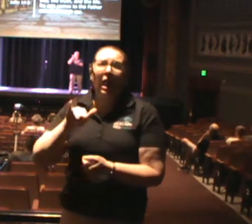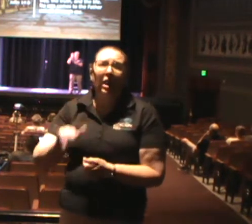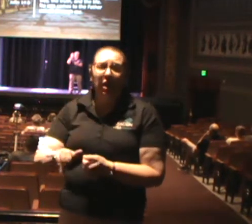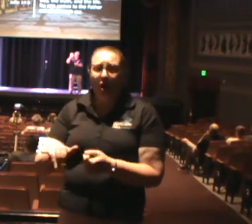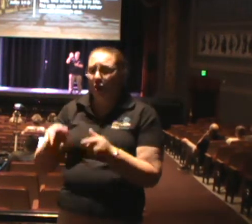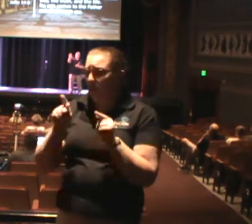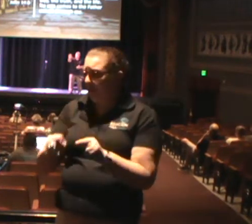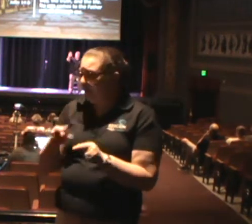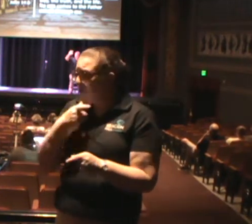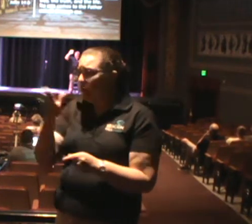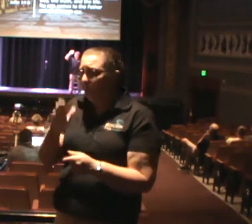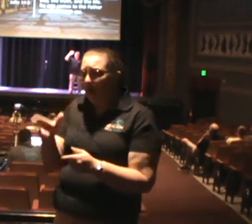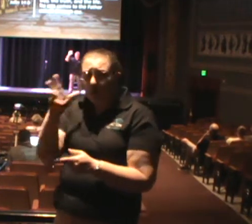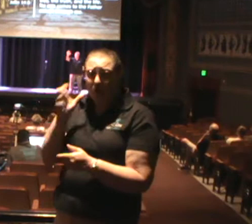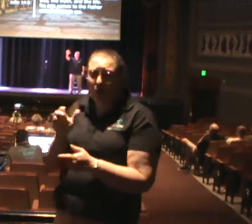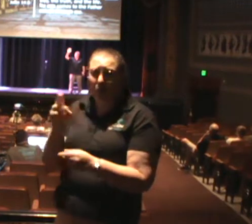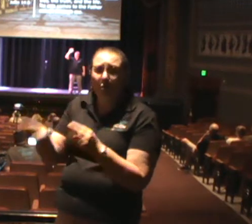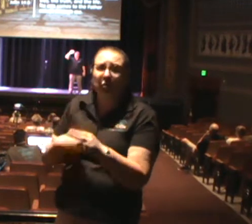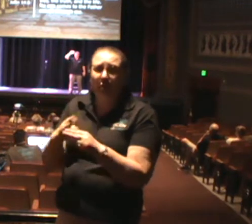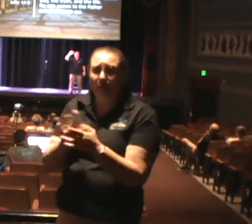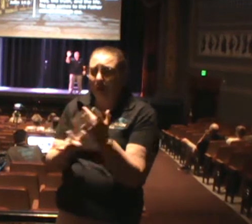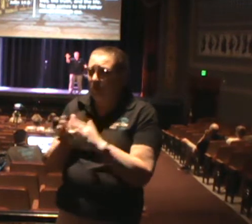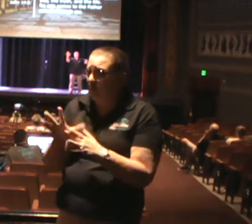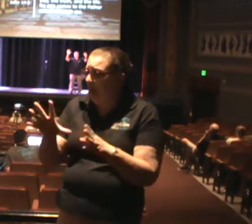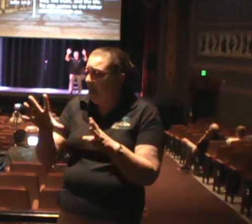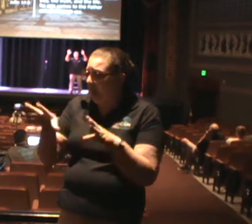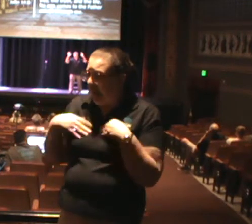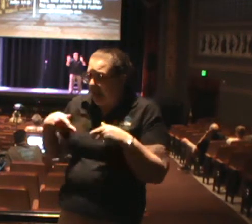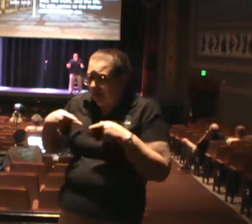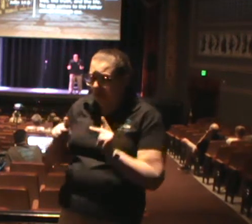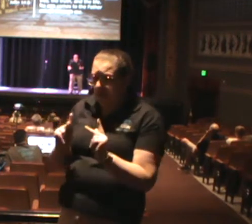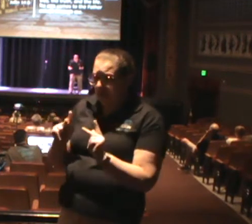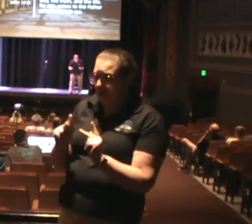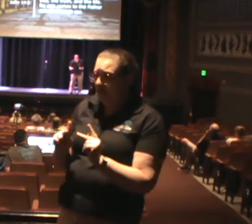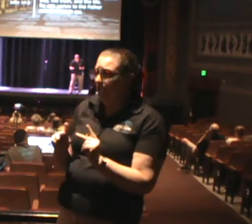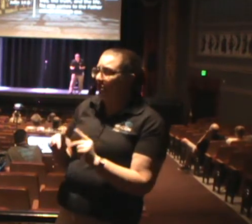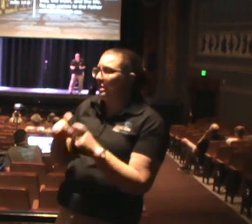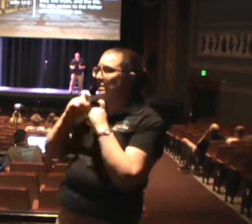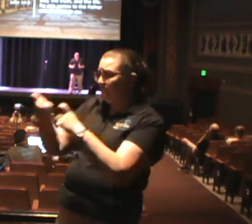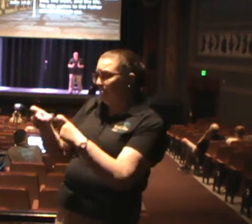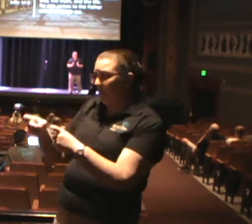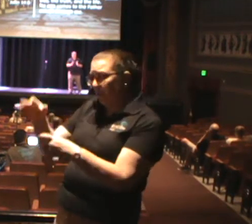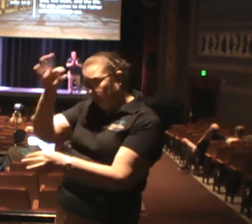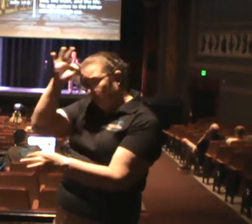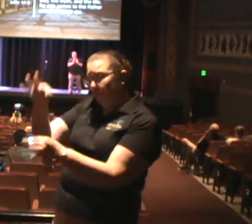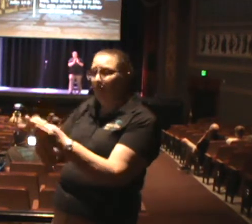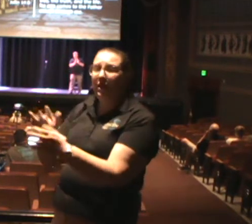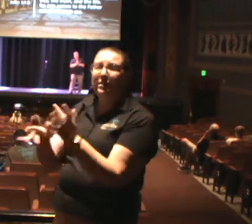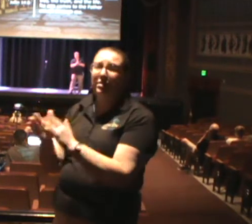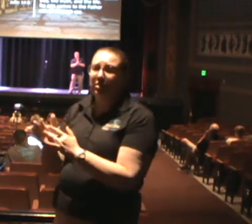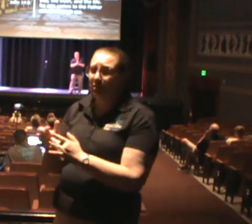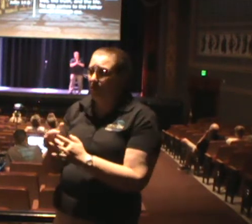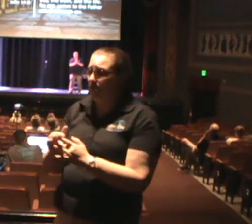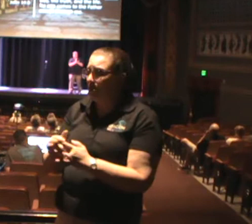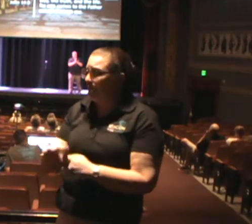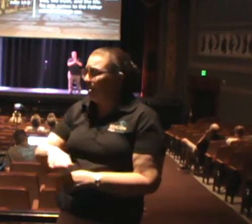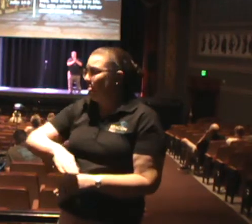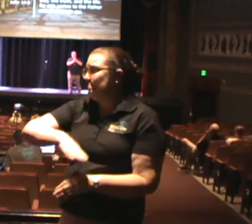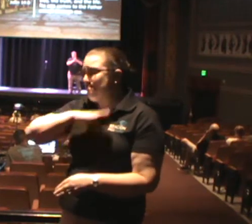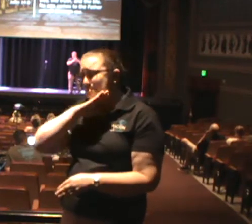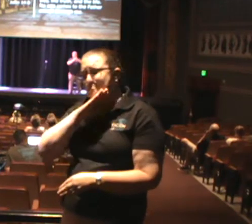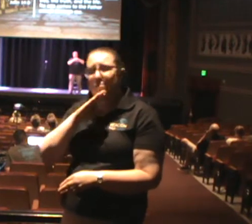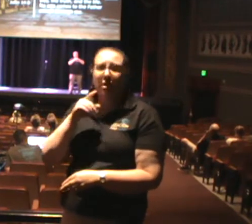who have never had the opportunity to place their faith in Jesus should bother you, church. Because the only way